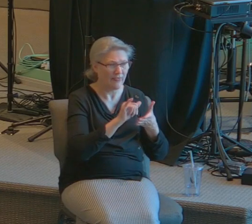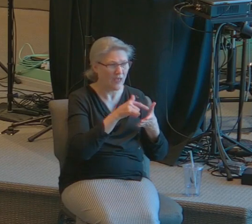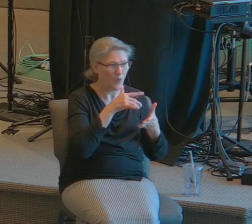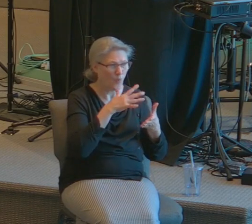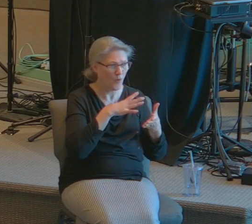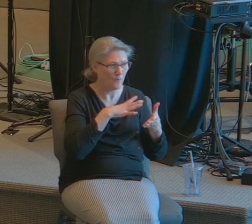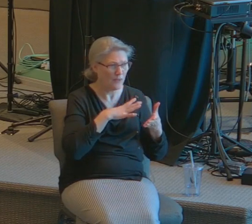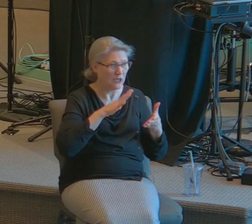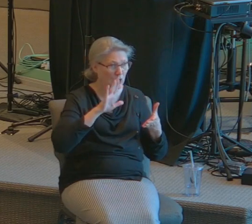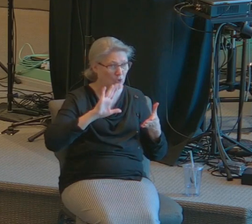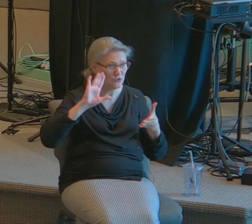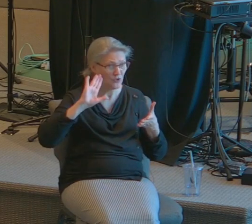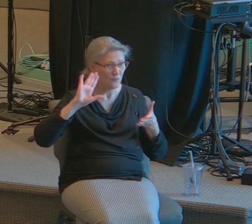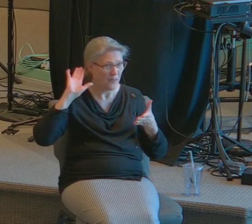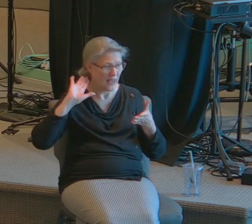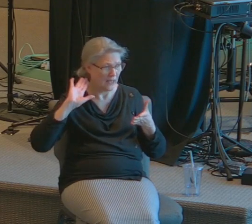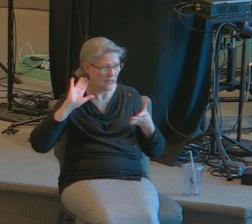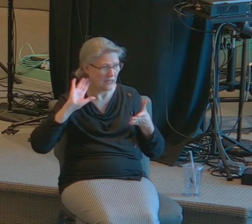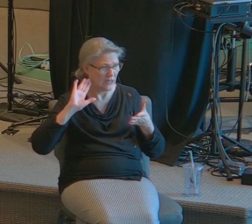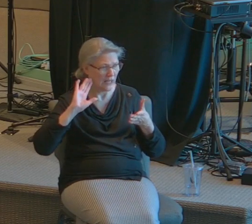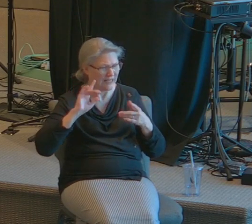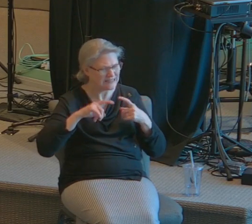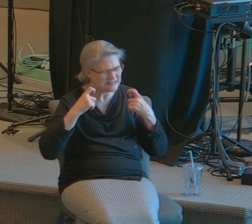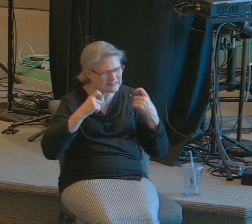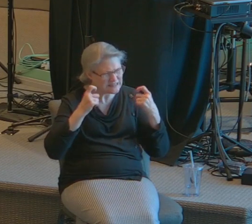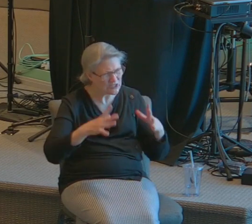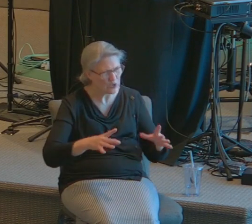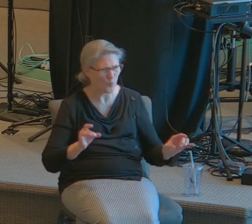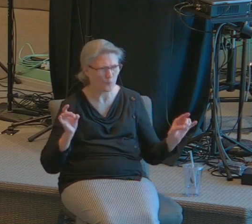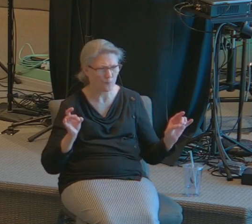that she had been a terrible sinner